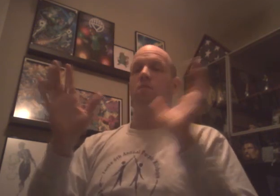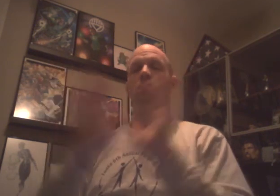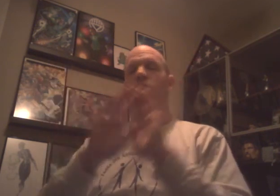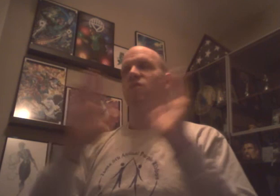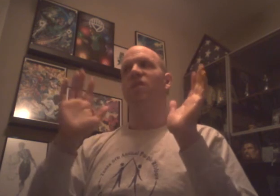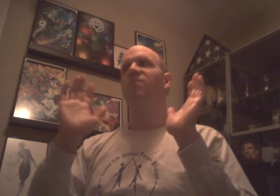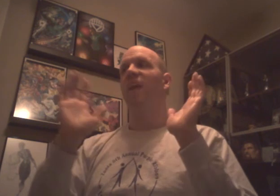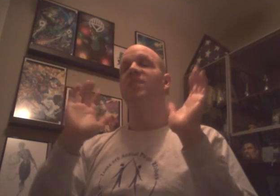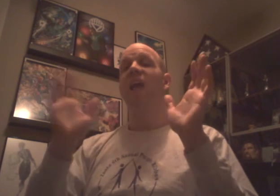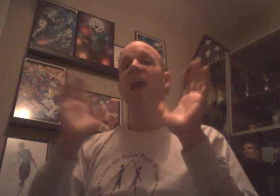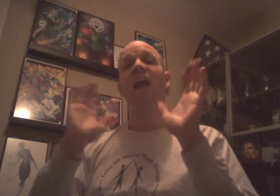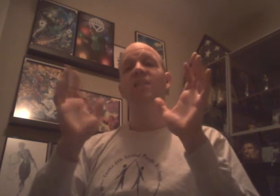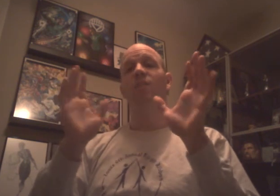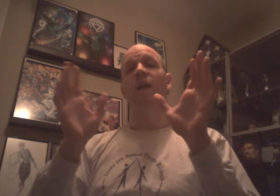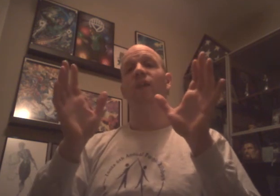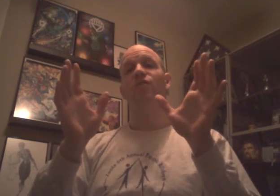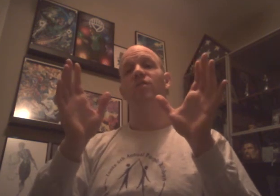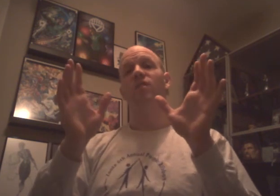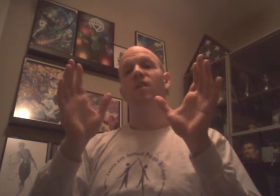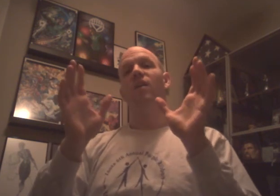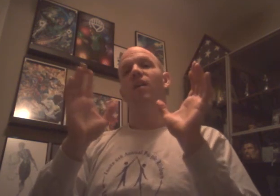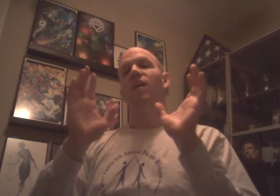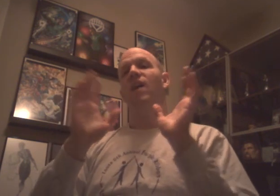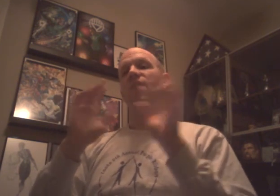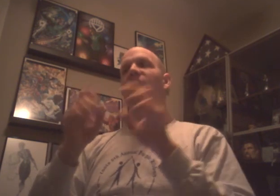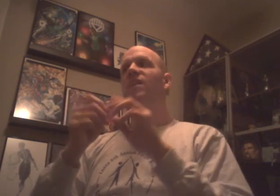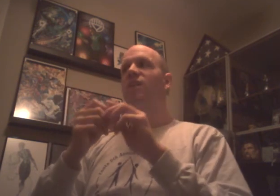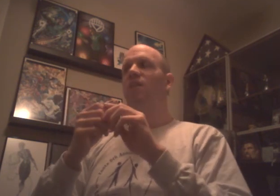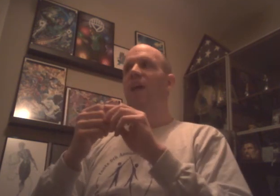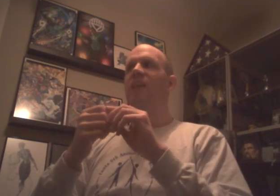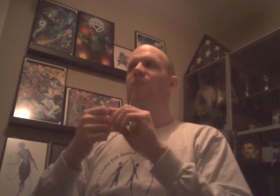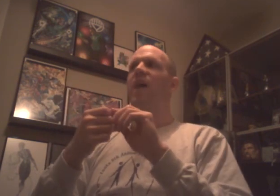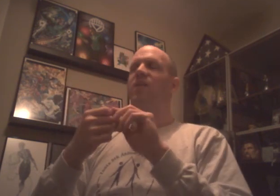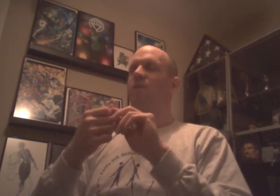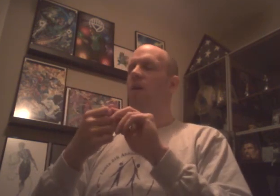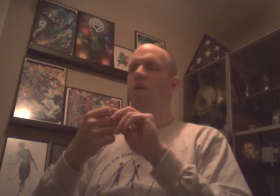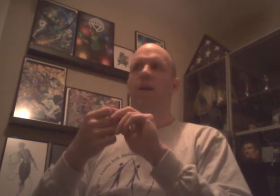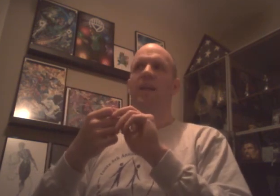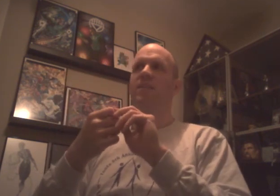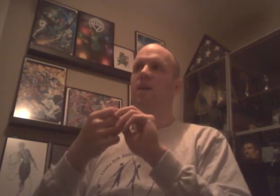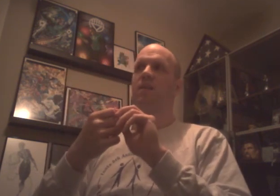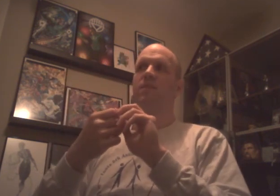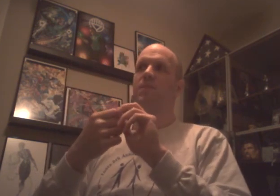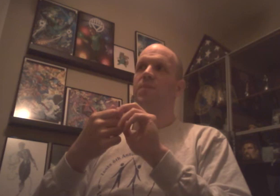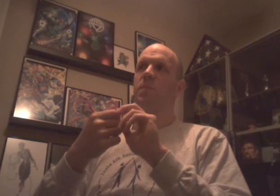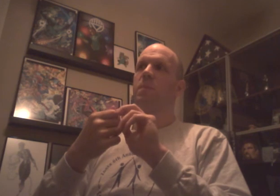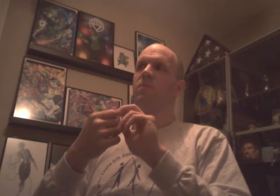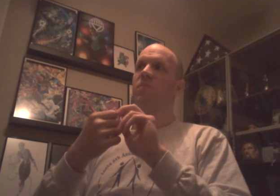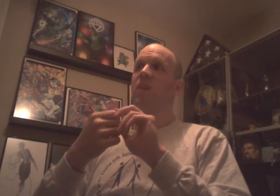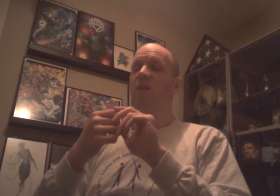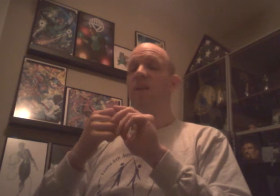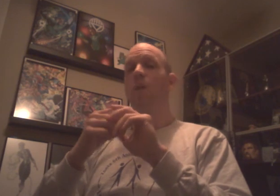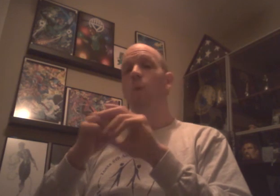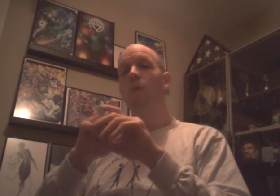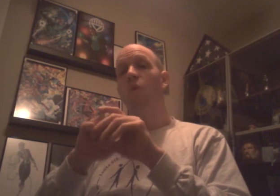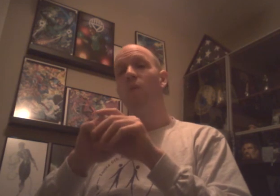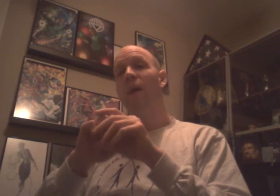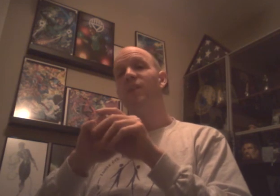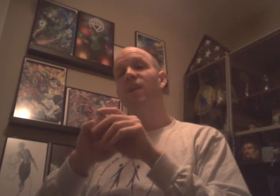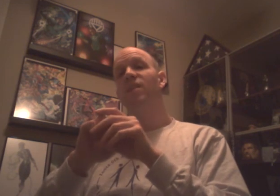It was a fantastic match. If that is their last match. Oh man, that sucks. If they get one more match out of